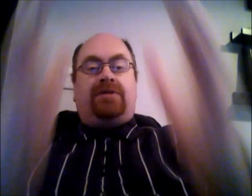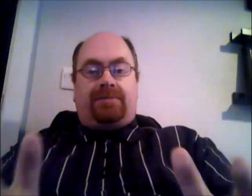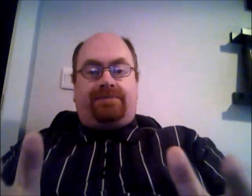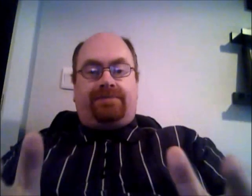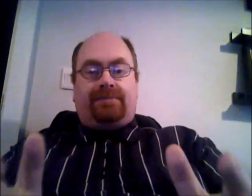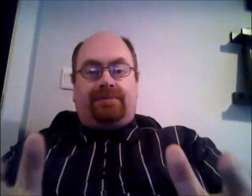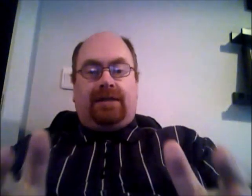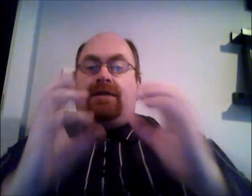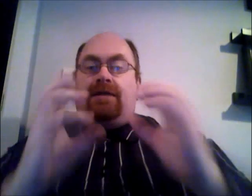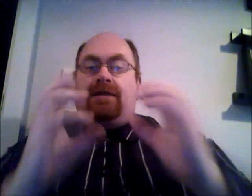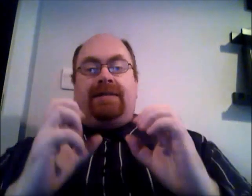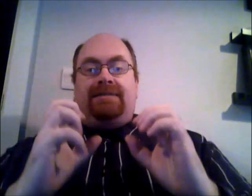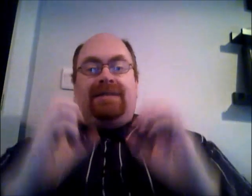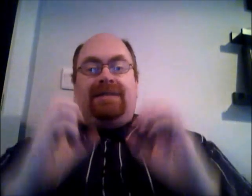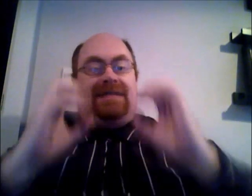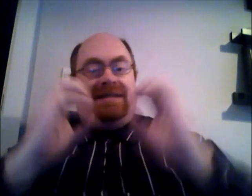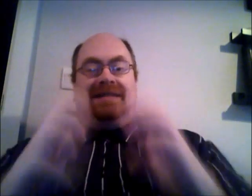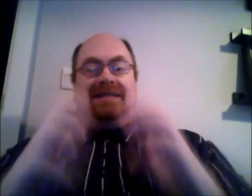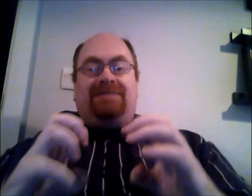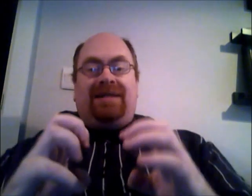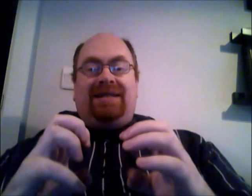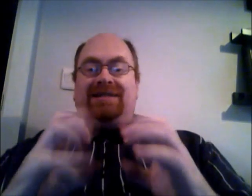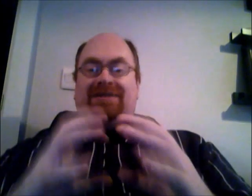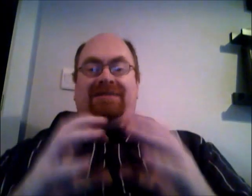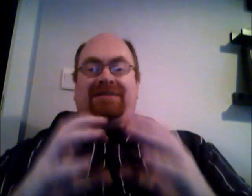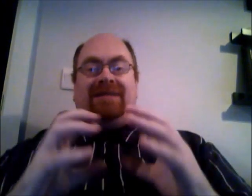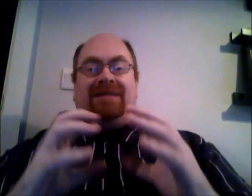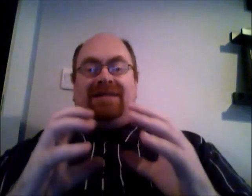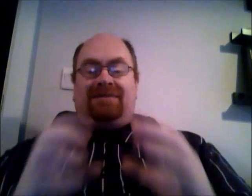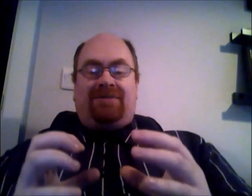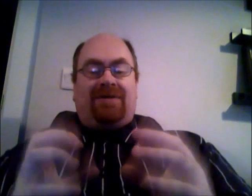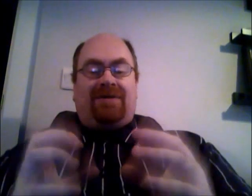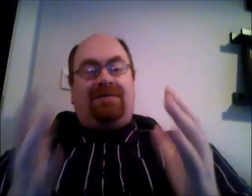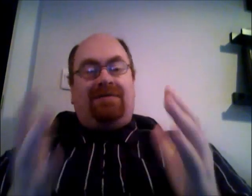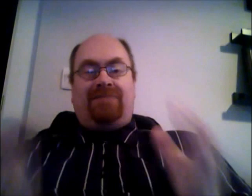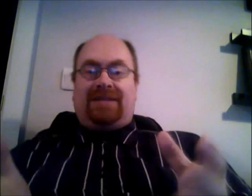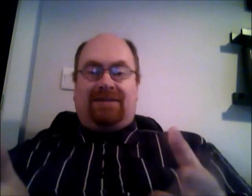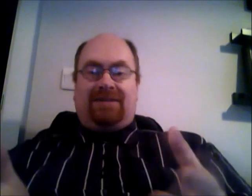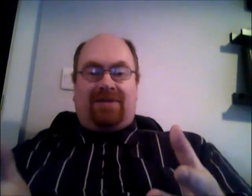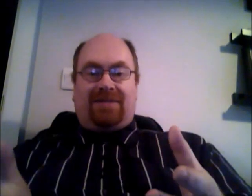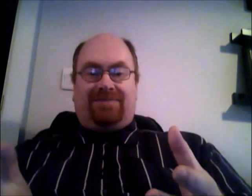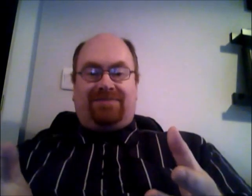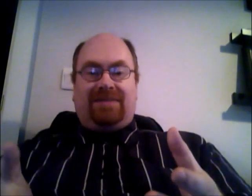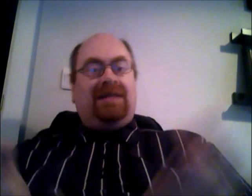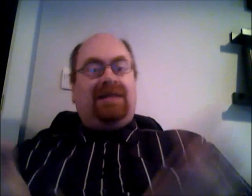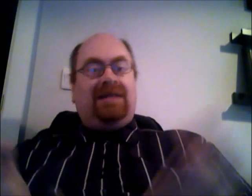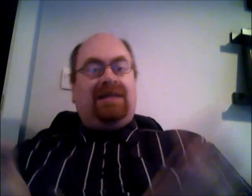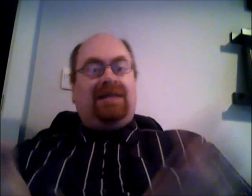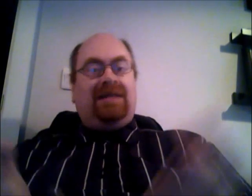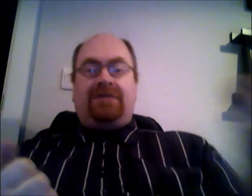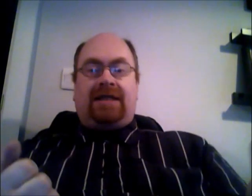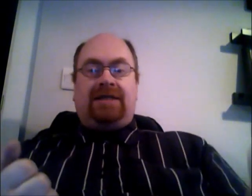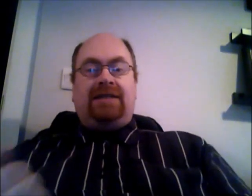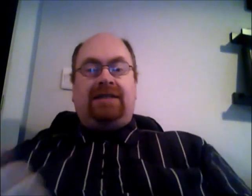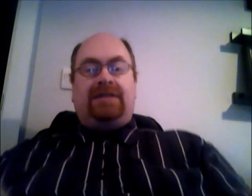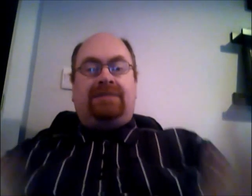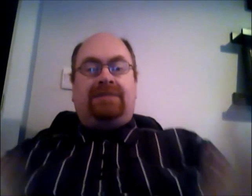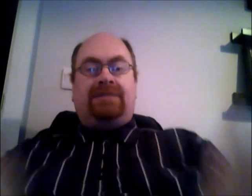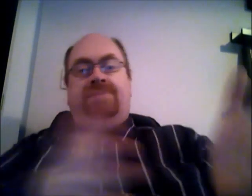which basically means this money is going to be for fixing the water if you do it through taxation you're just going to put it into